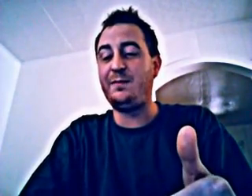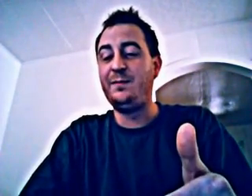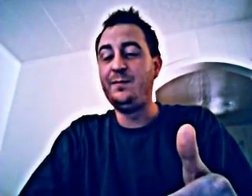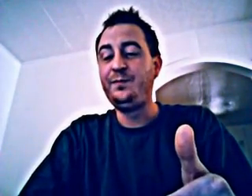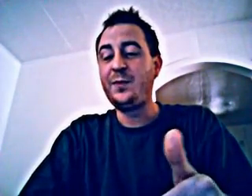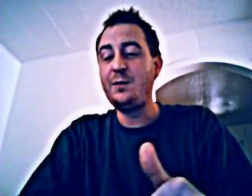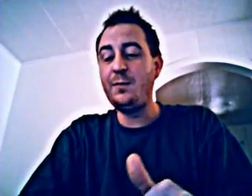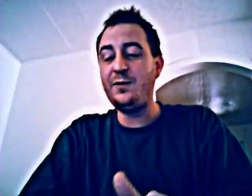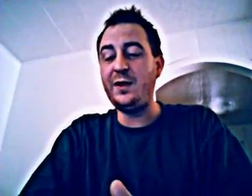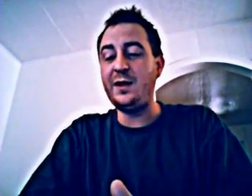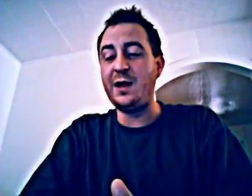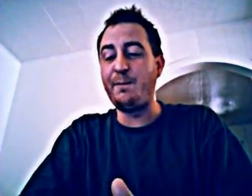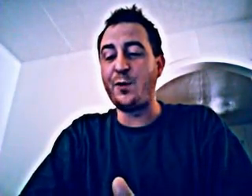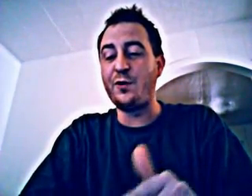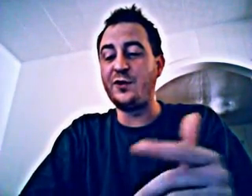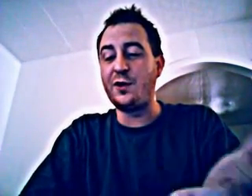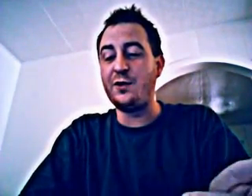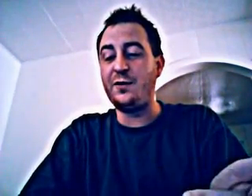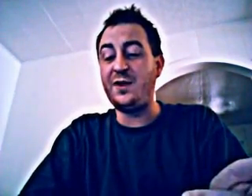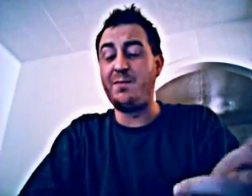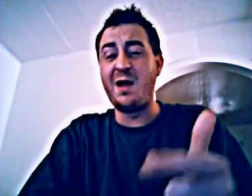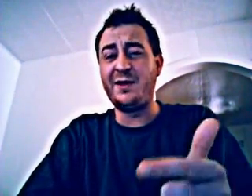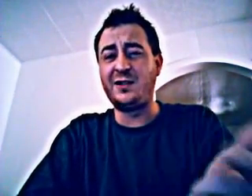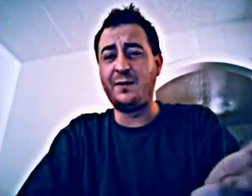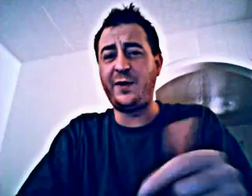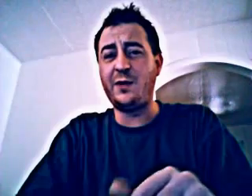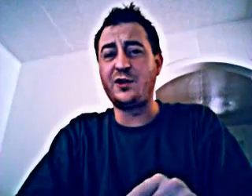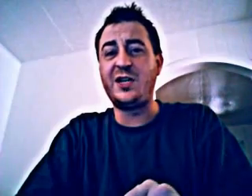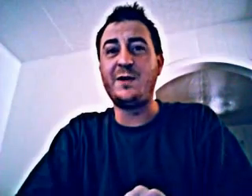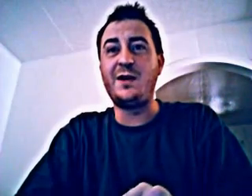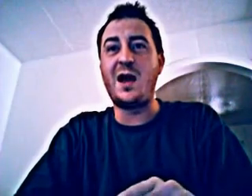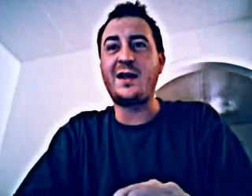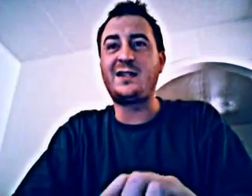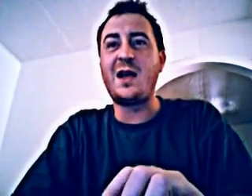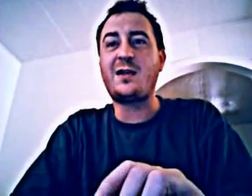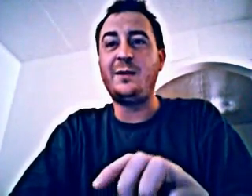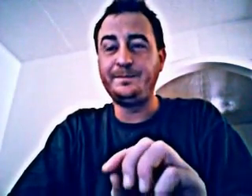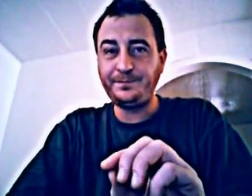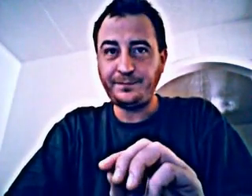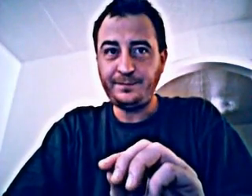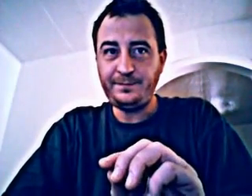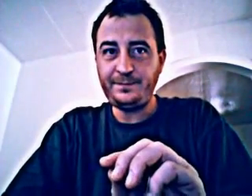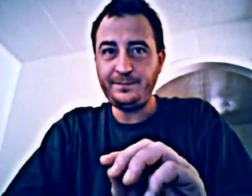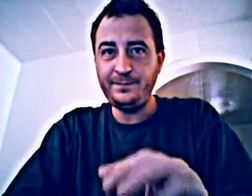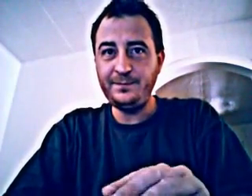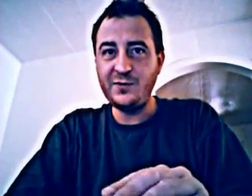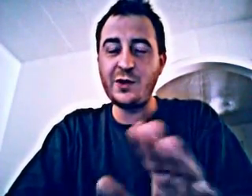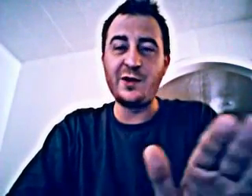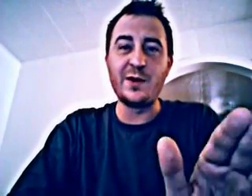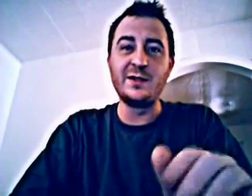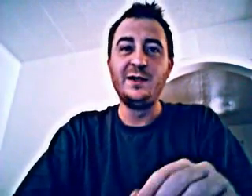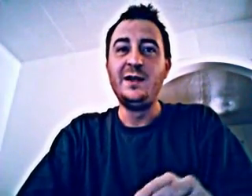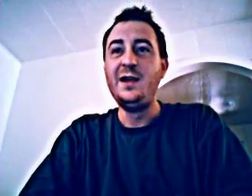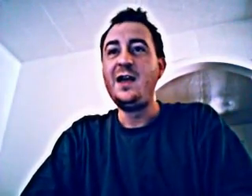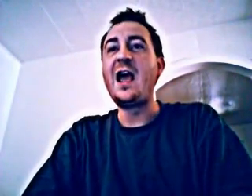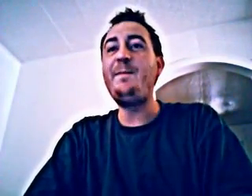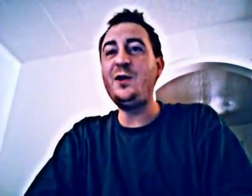been the Emperor during the bombings of Hiroshima and Nagasaki. So anyways, Happy